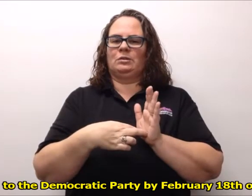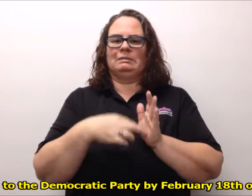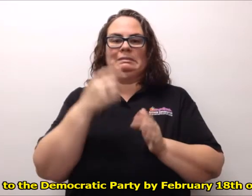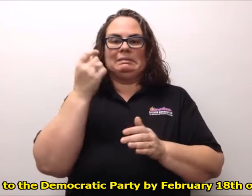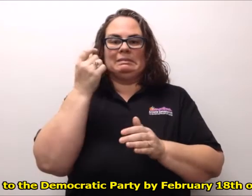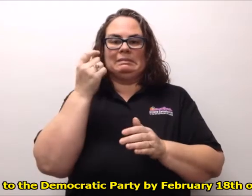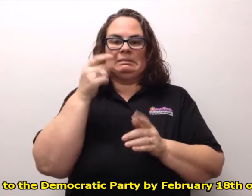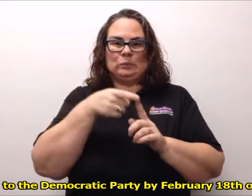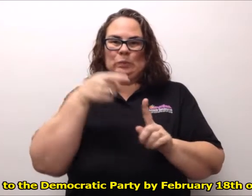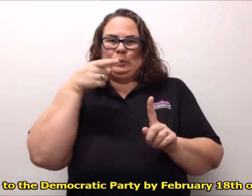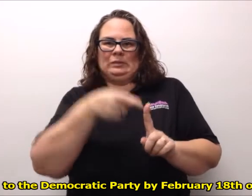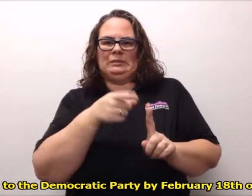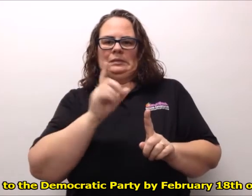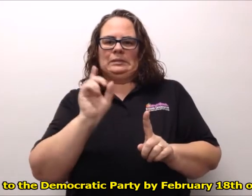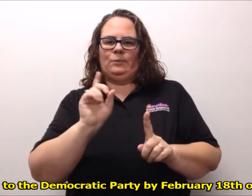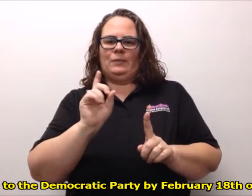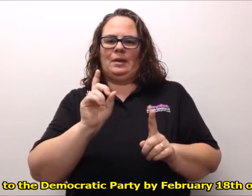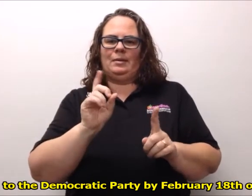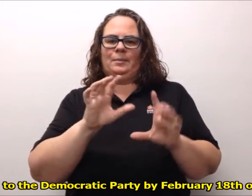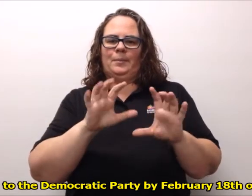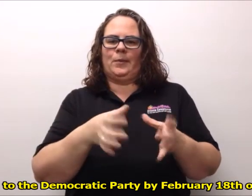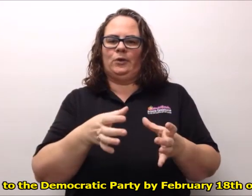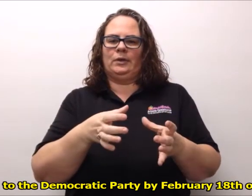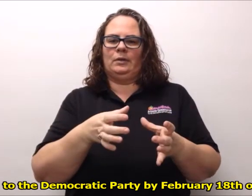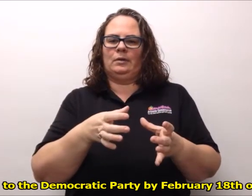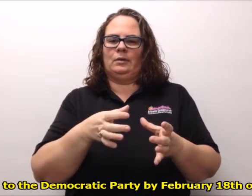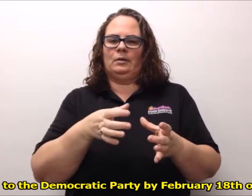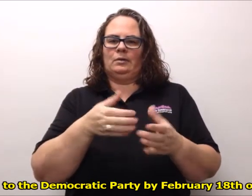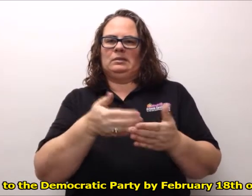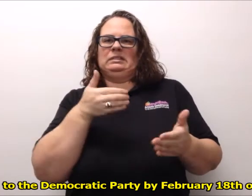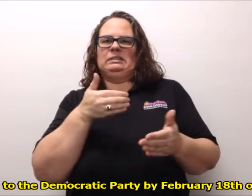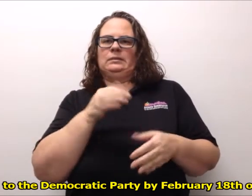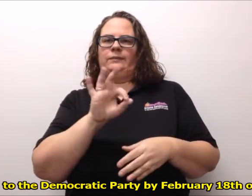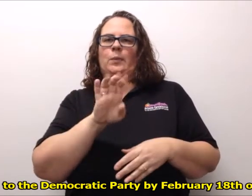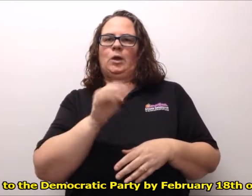by February 18th of 2020.